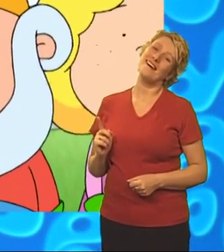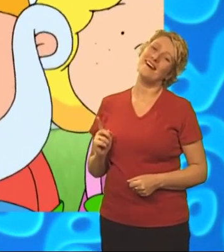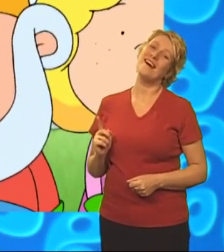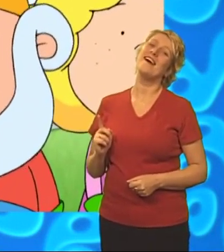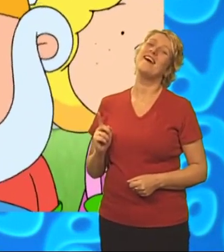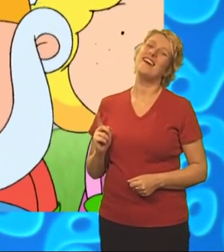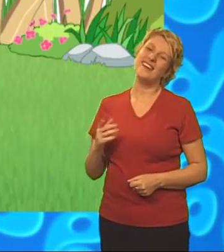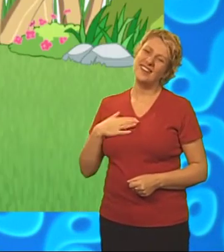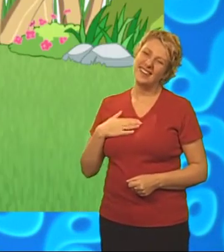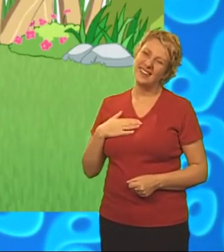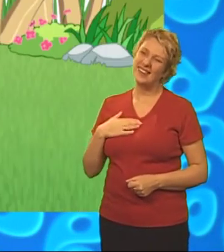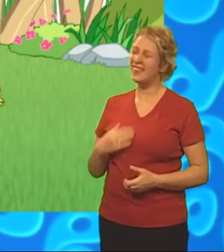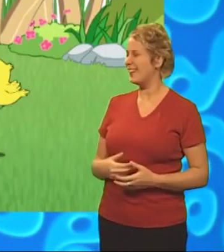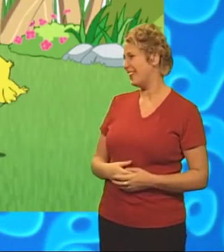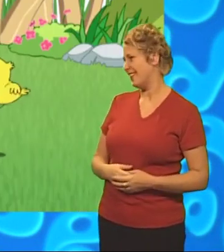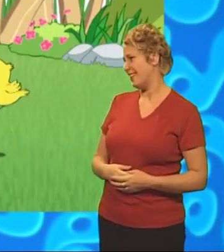Ho-ho.